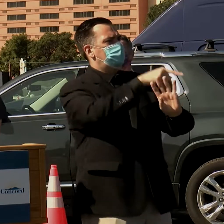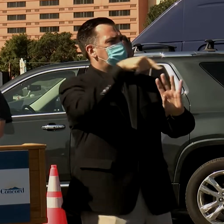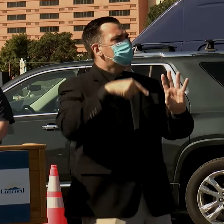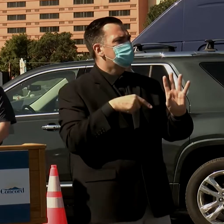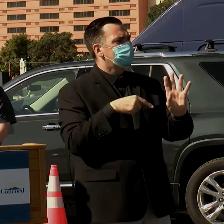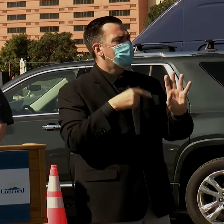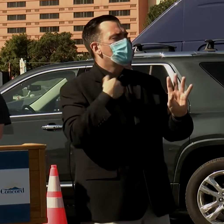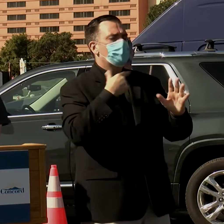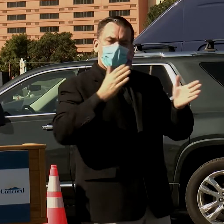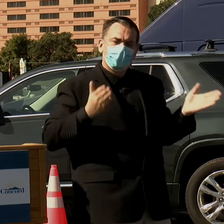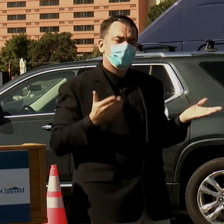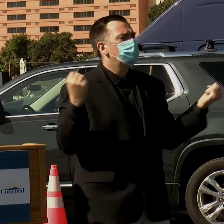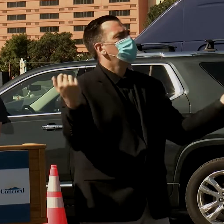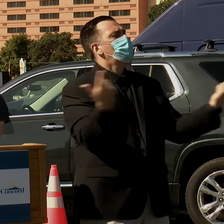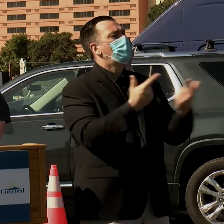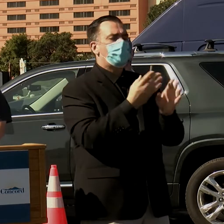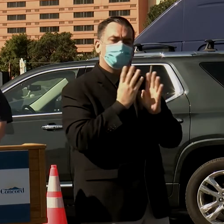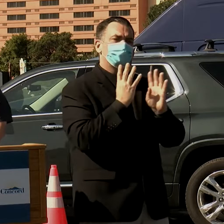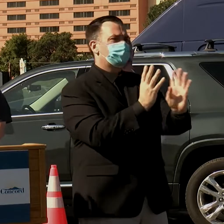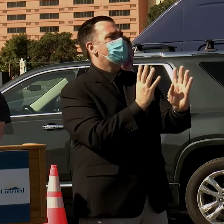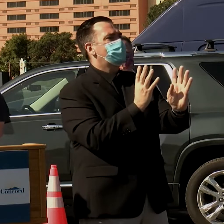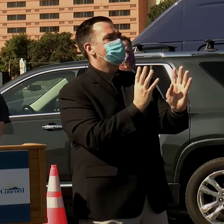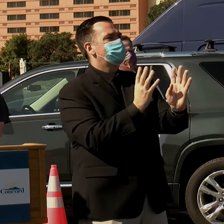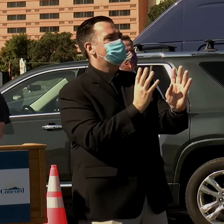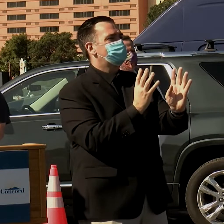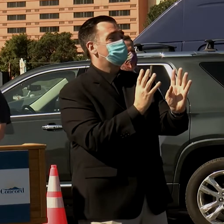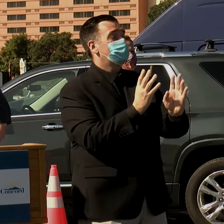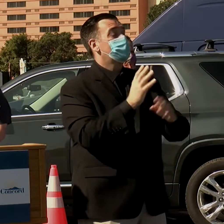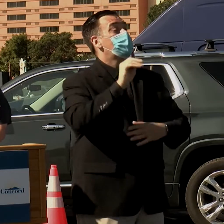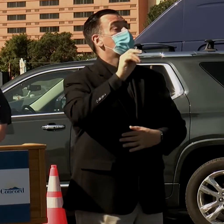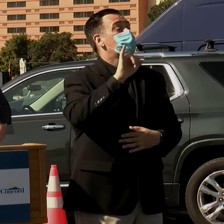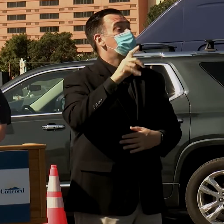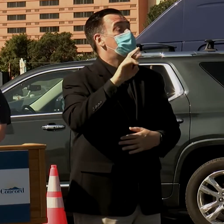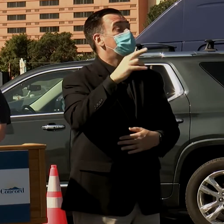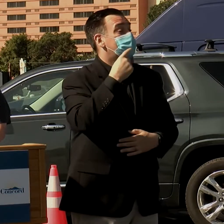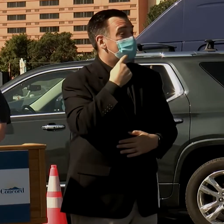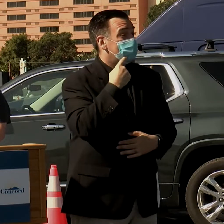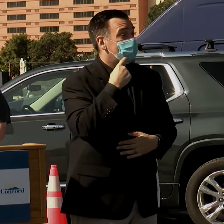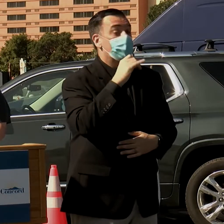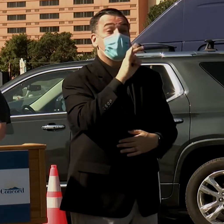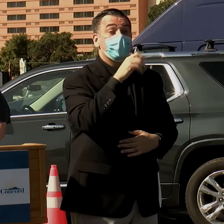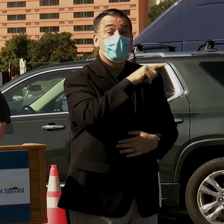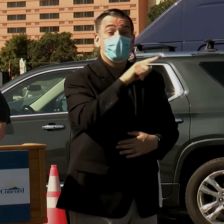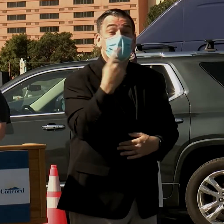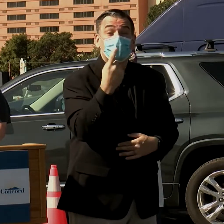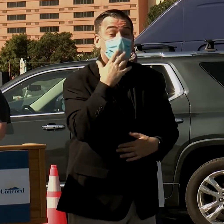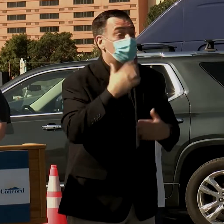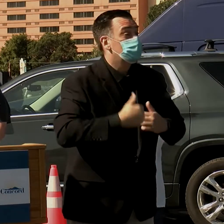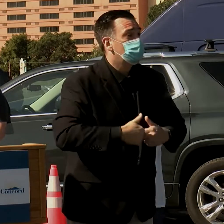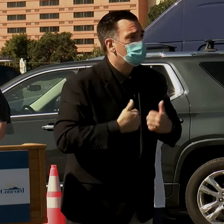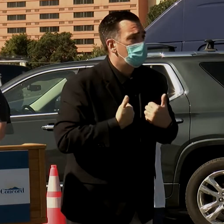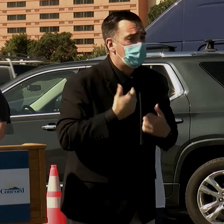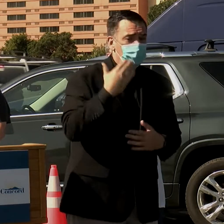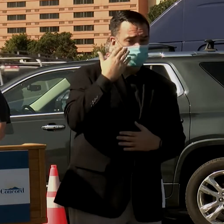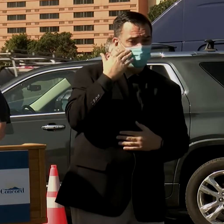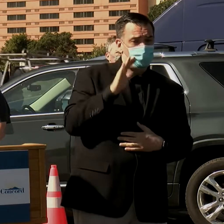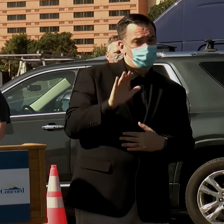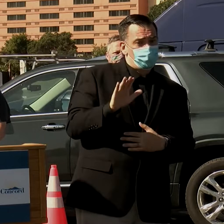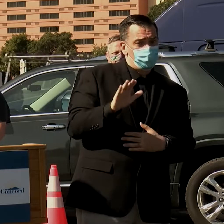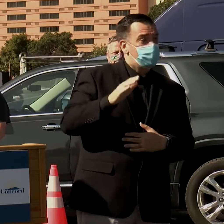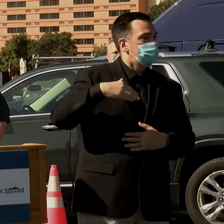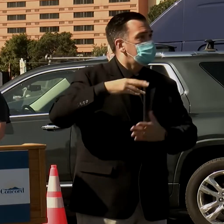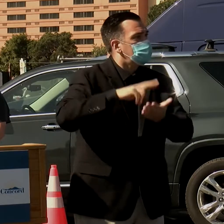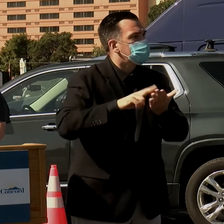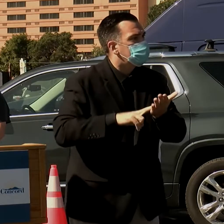encourage everybody to get in line. And like Mayer said, if you have someone in your life, someone you know that hasn't